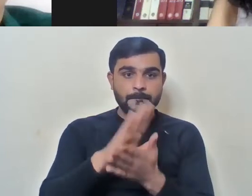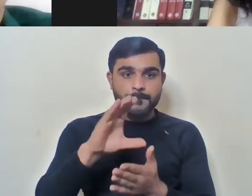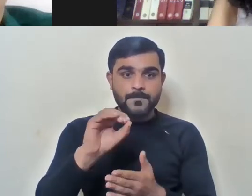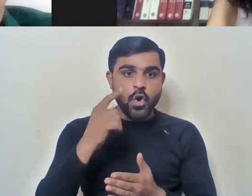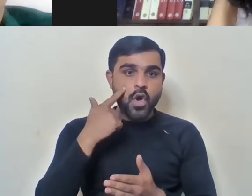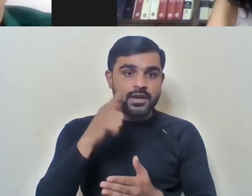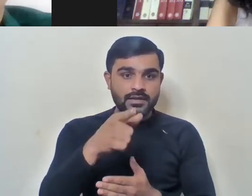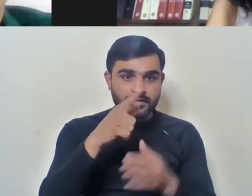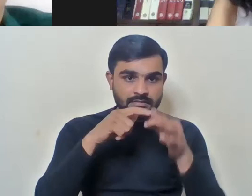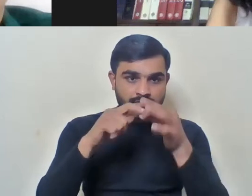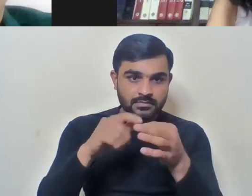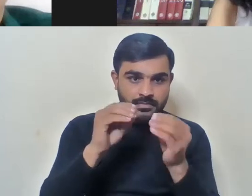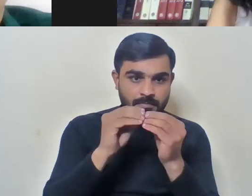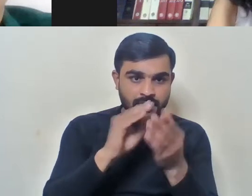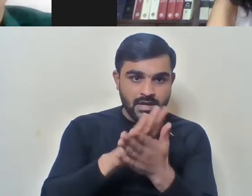aap sawaal puchna chahenge?